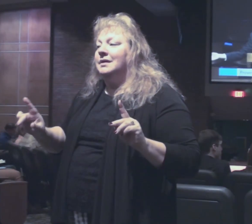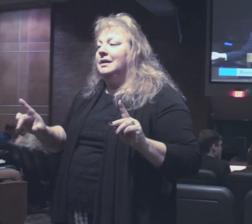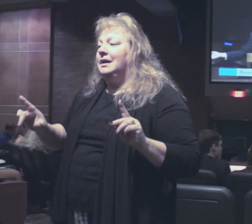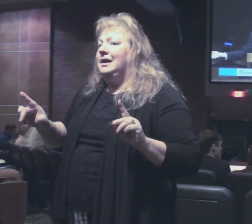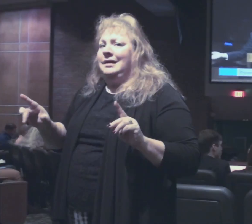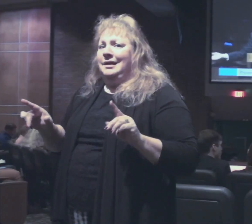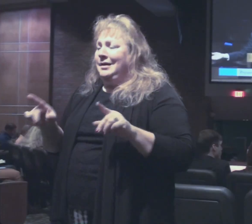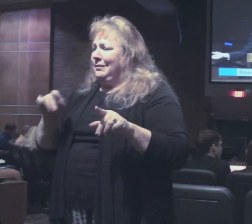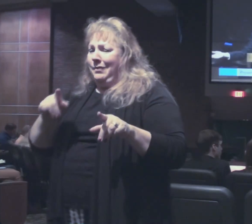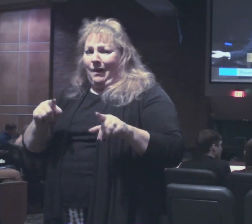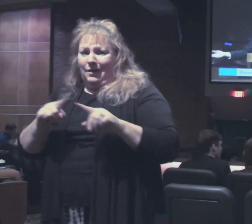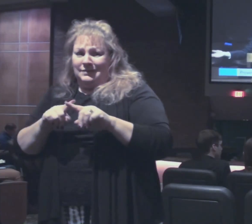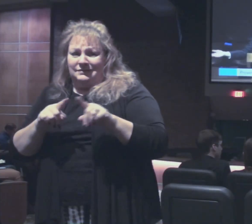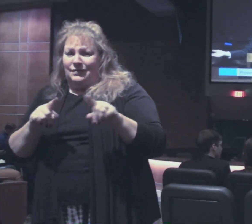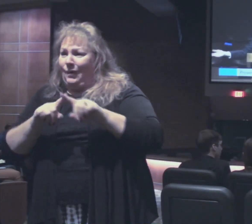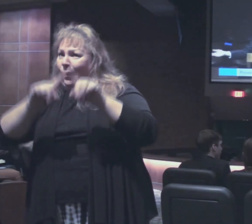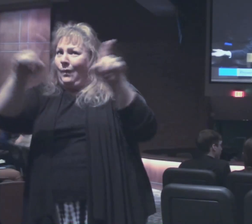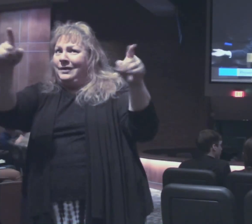continent.